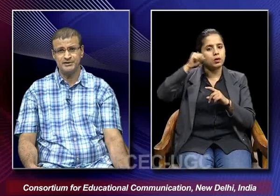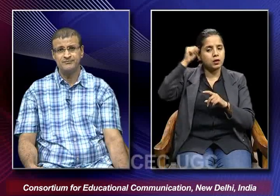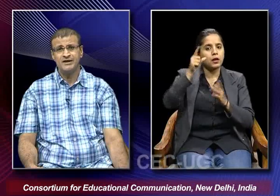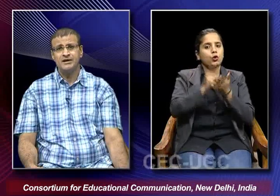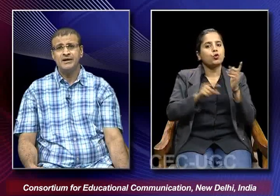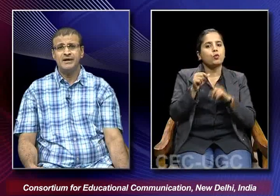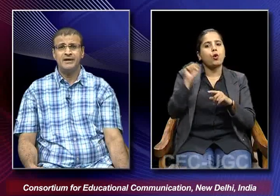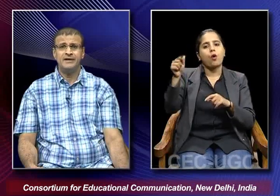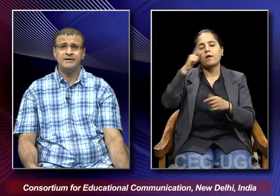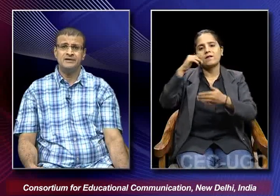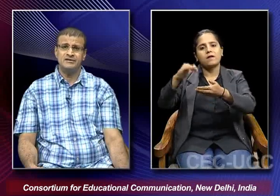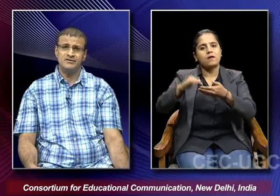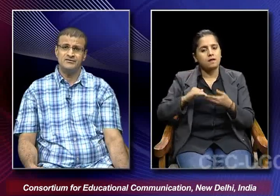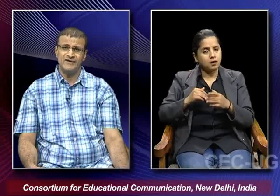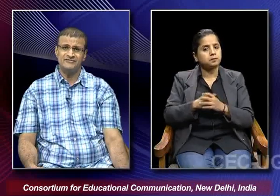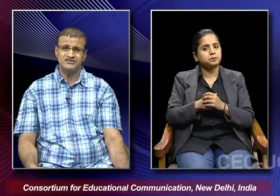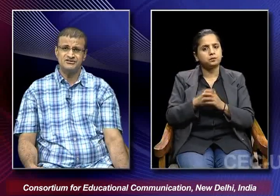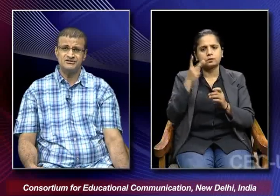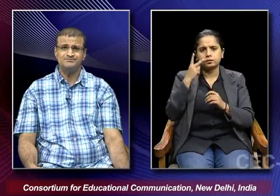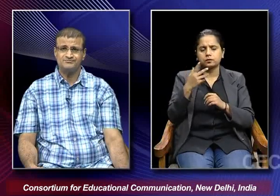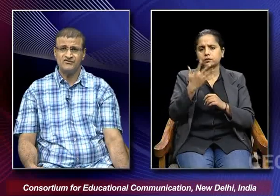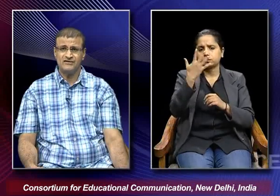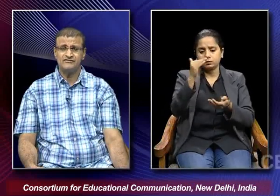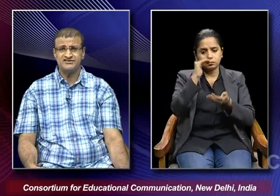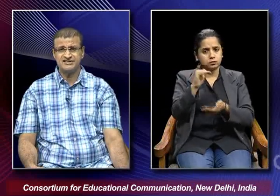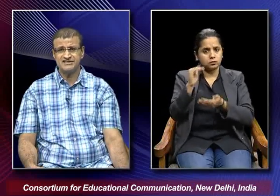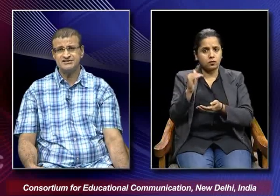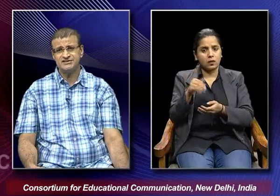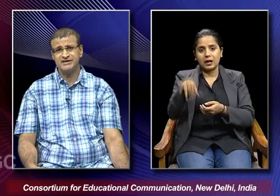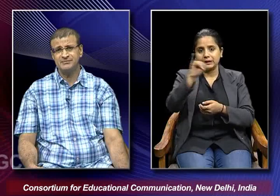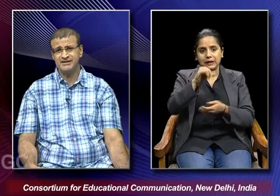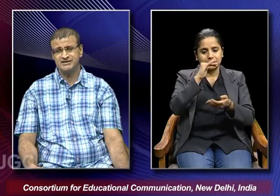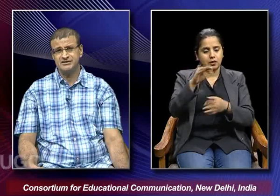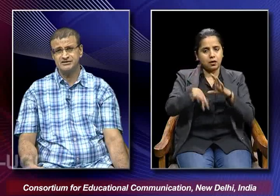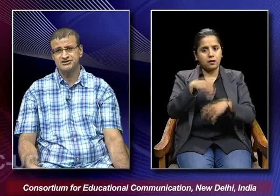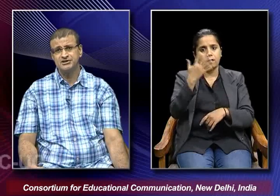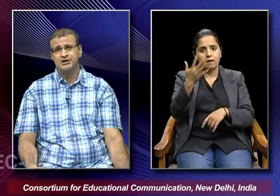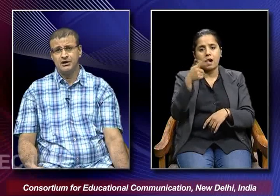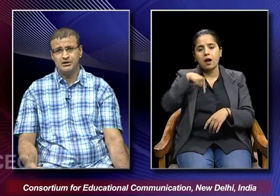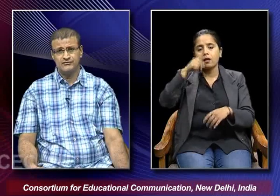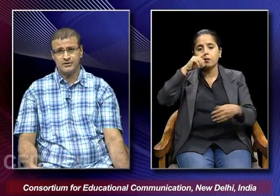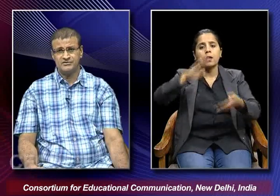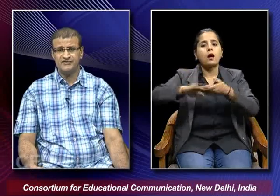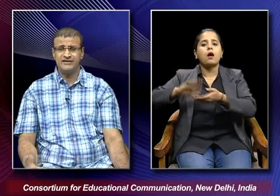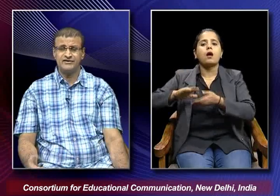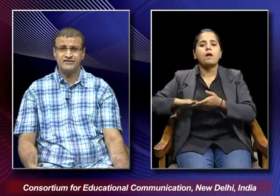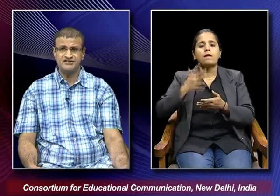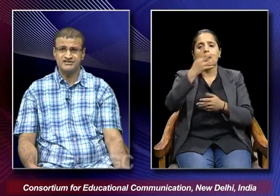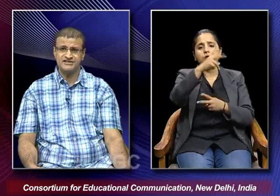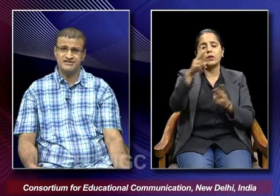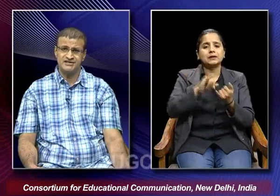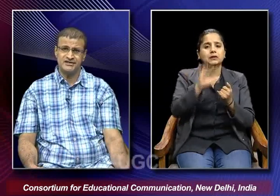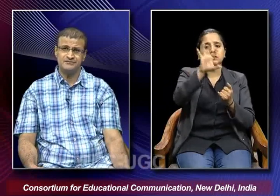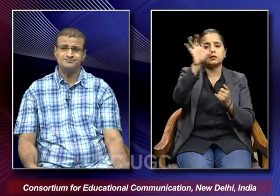up and the five sons five of the six sons they marry the girls from the five different